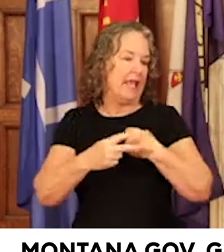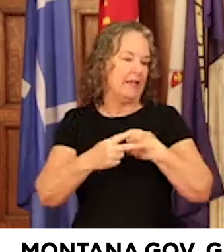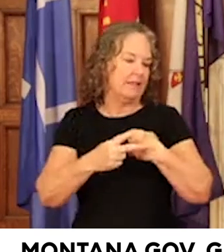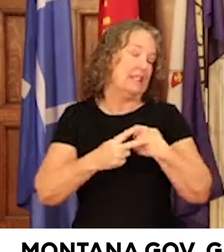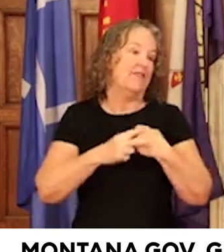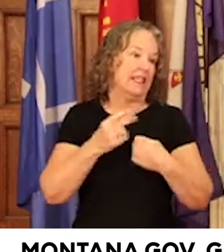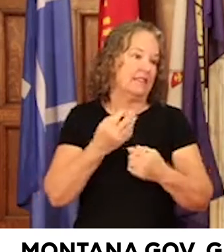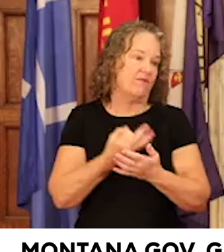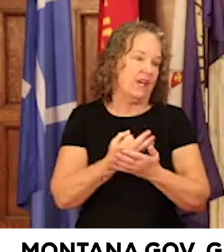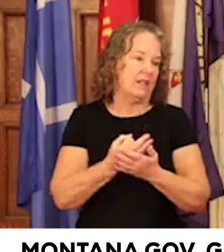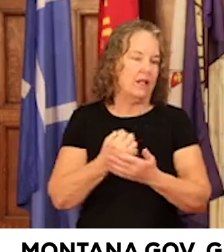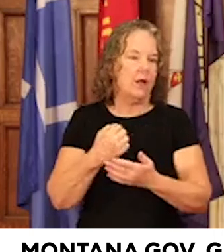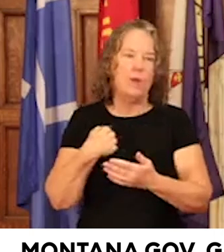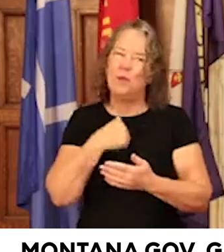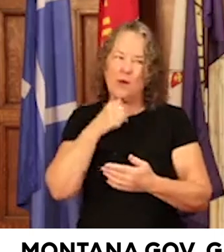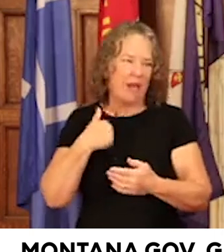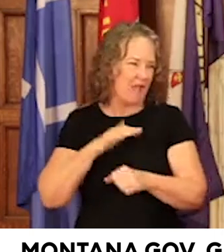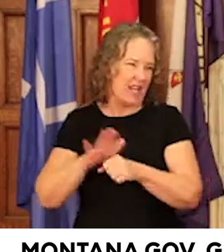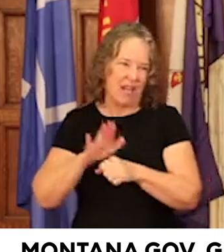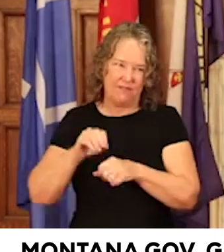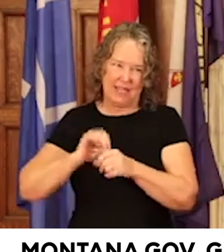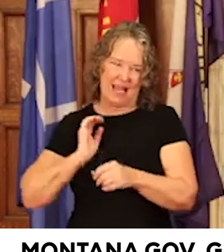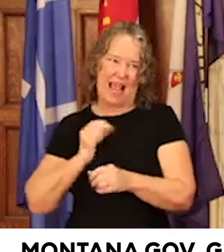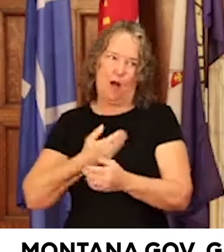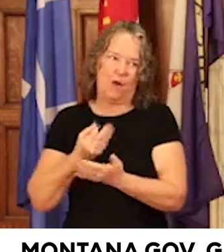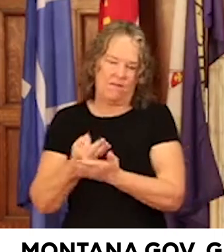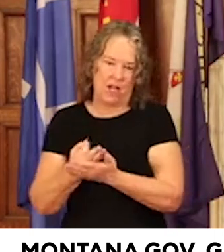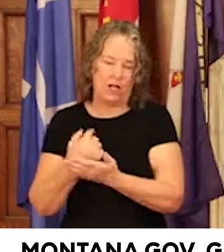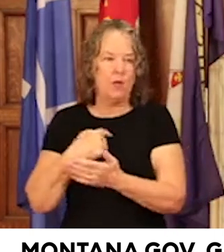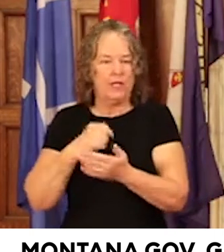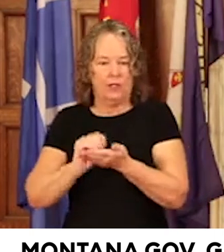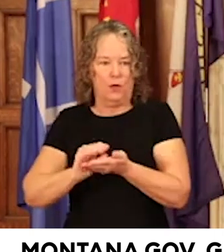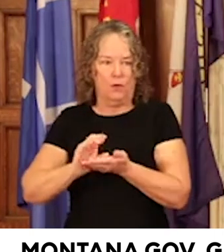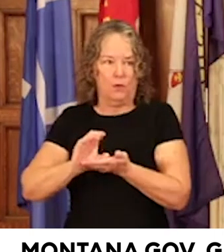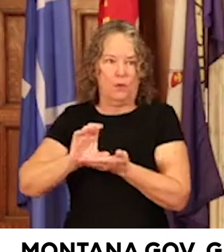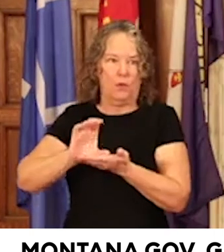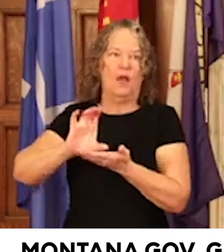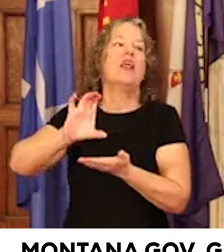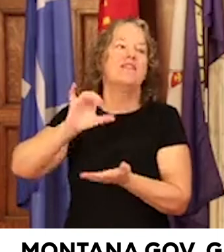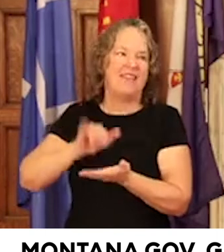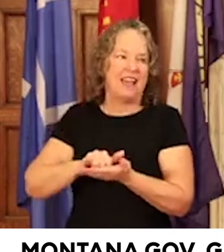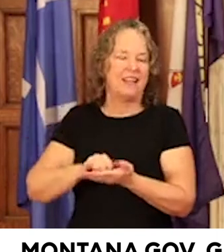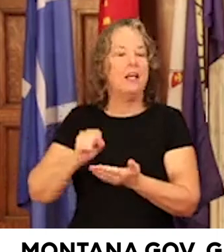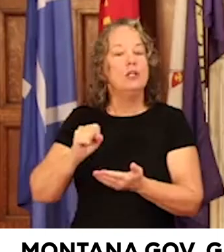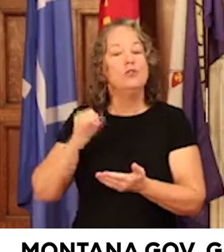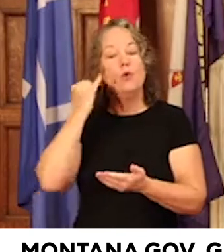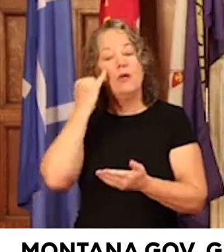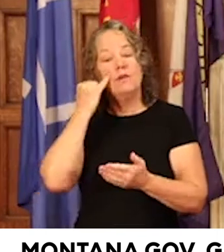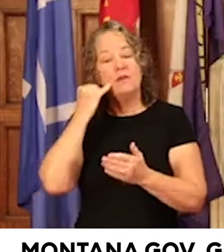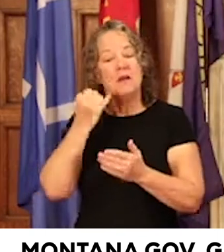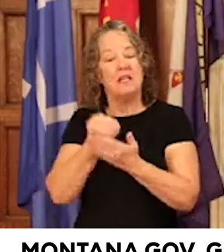sufficiently funded. So we need to get the rainy day fund funded in case there is a downturn.